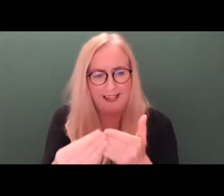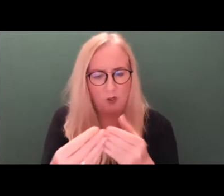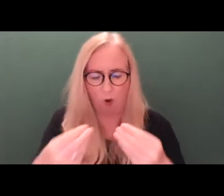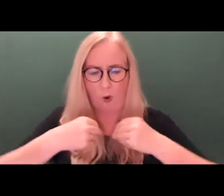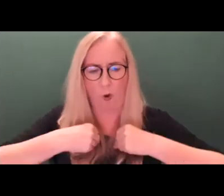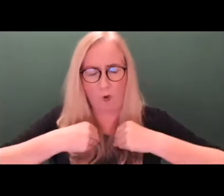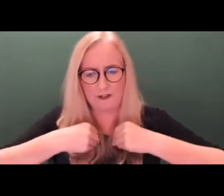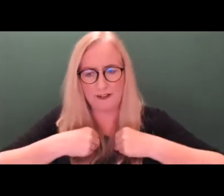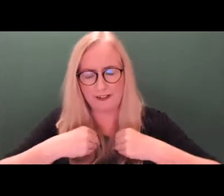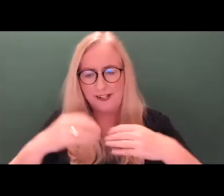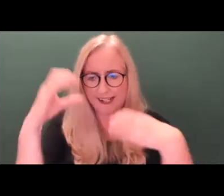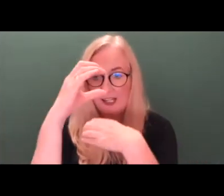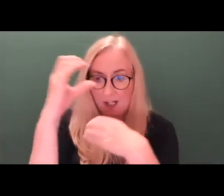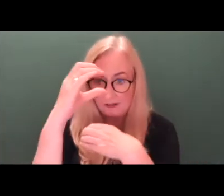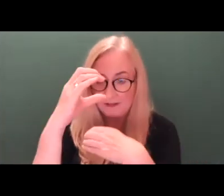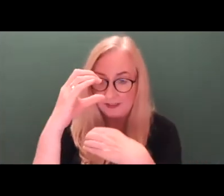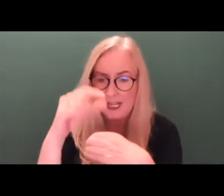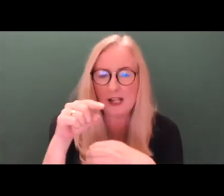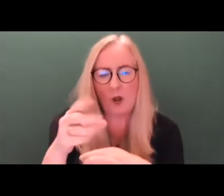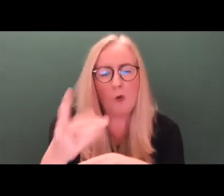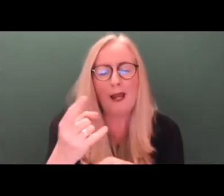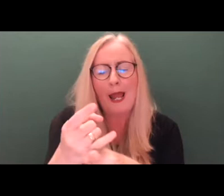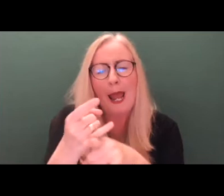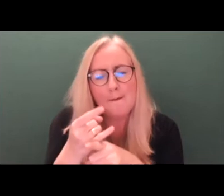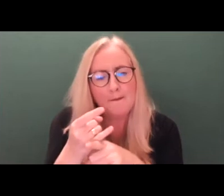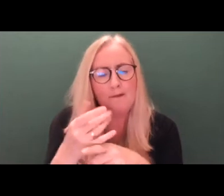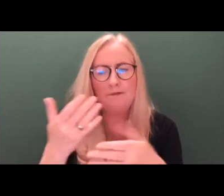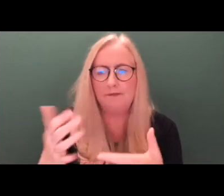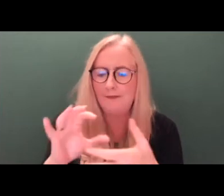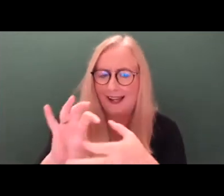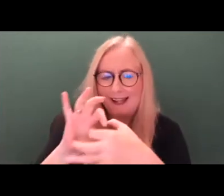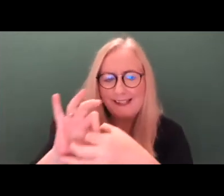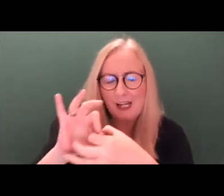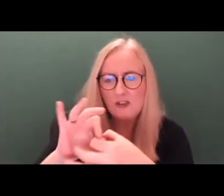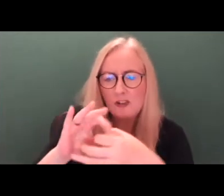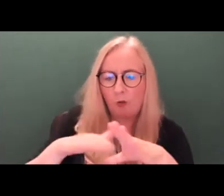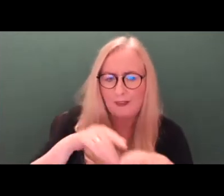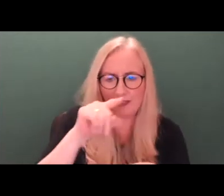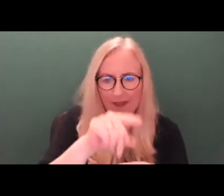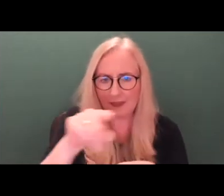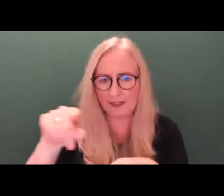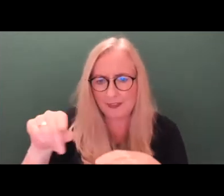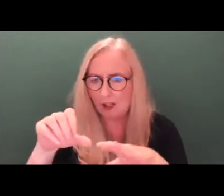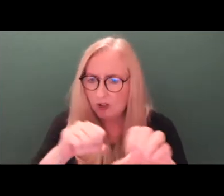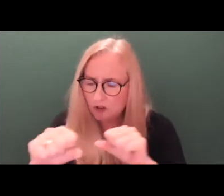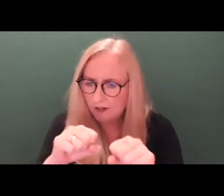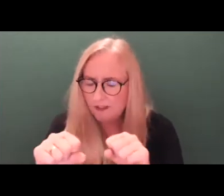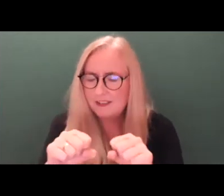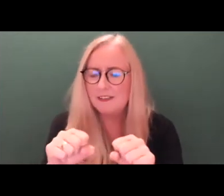And it will help engagement with services. think it will help reduce